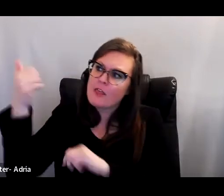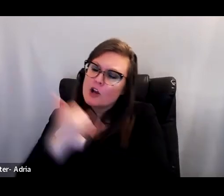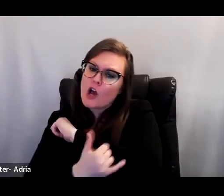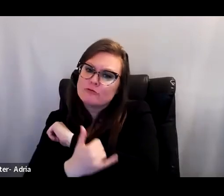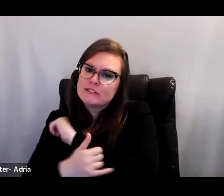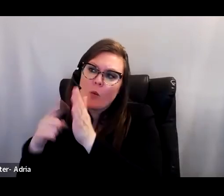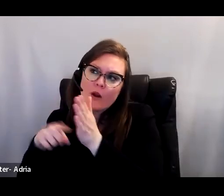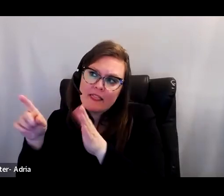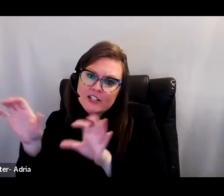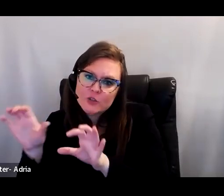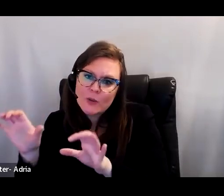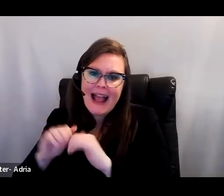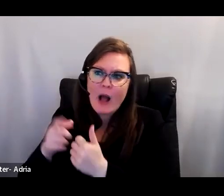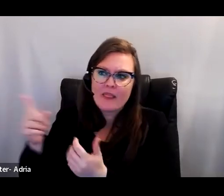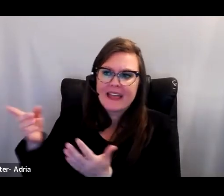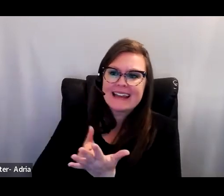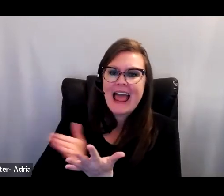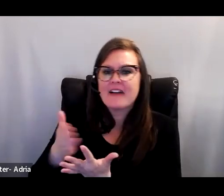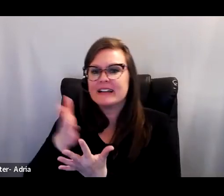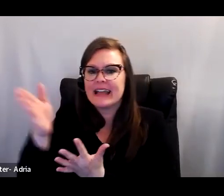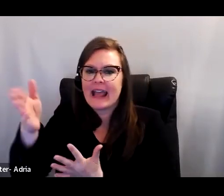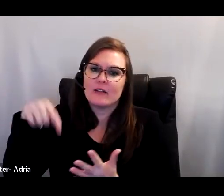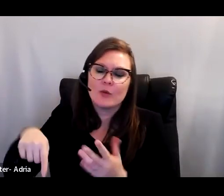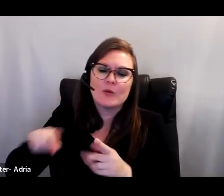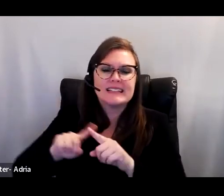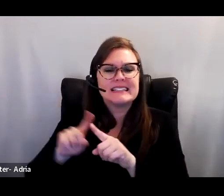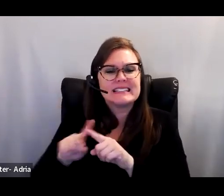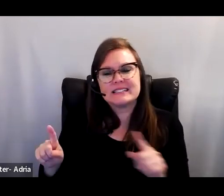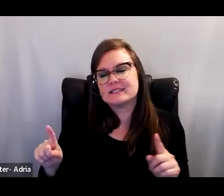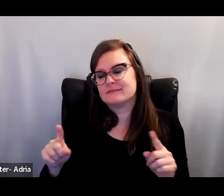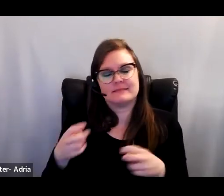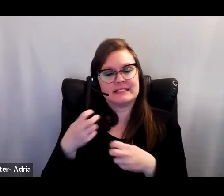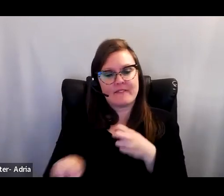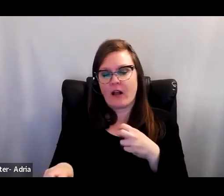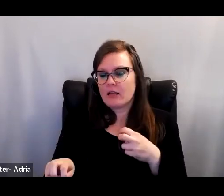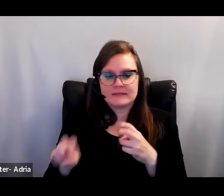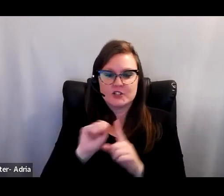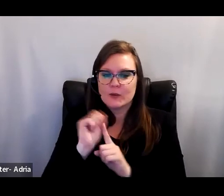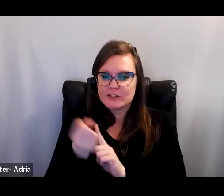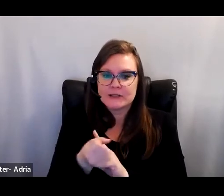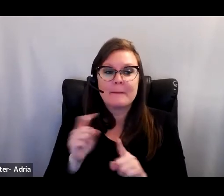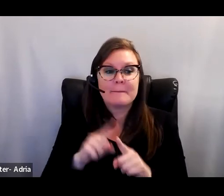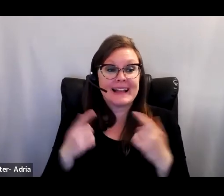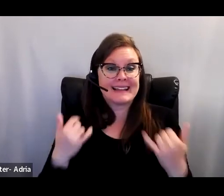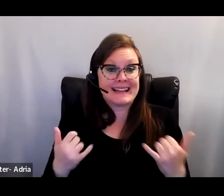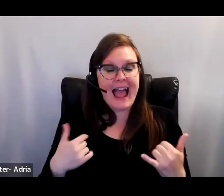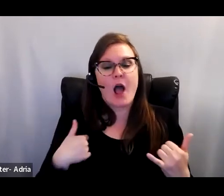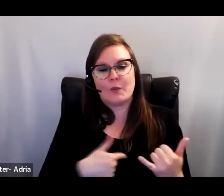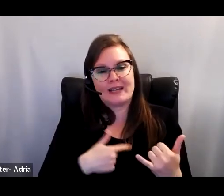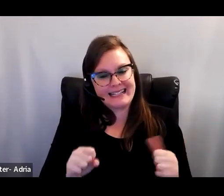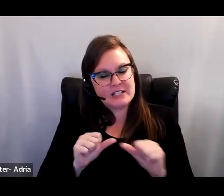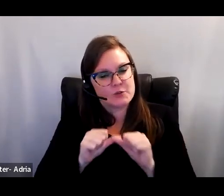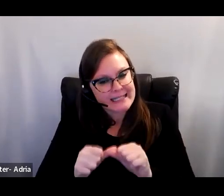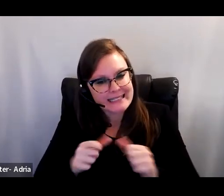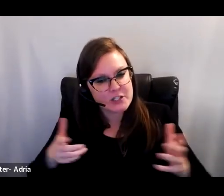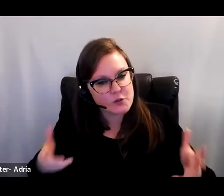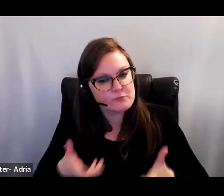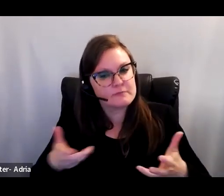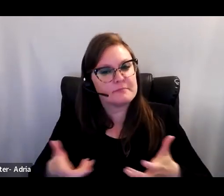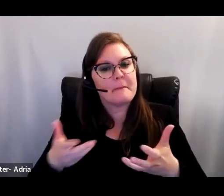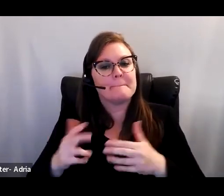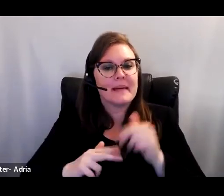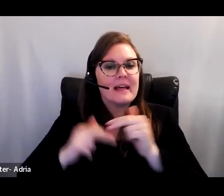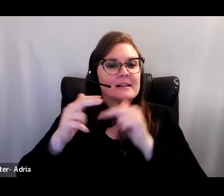schools navigated these difficult circumstances. The time is now for us to build on this momentum to bridge international boundaries and learn how